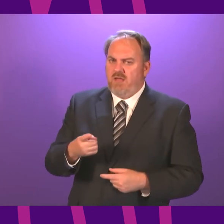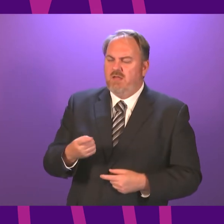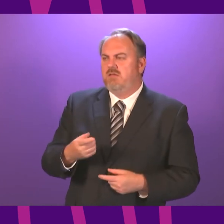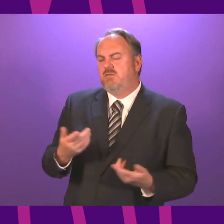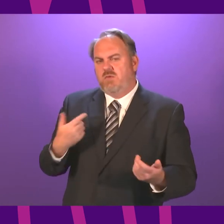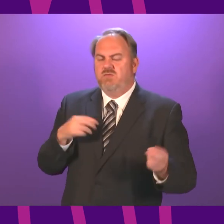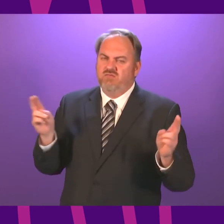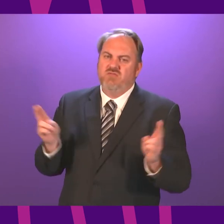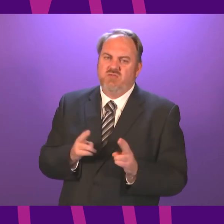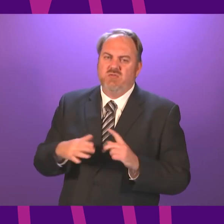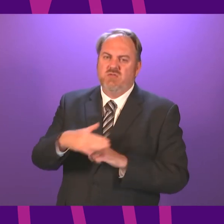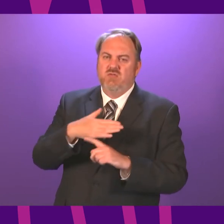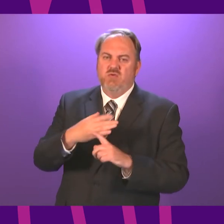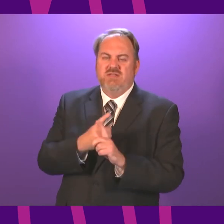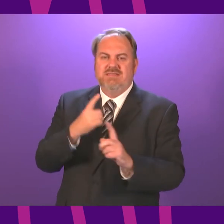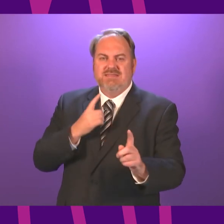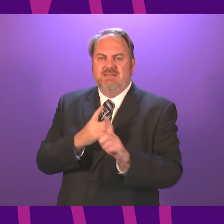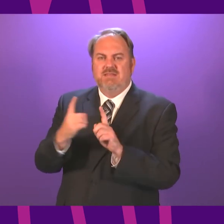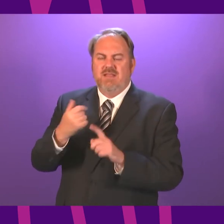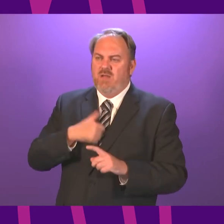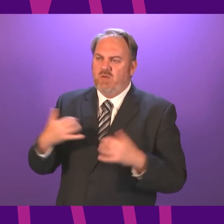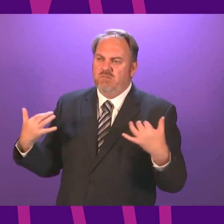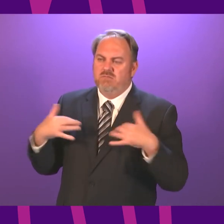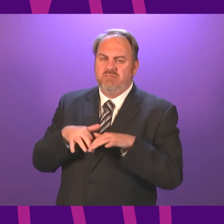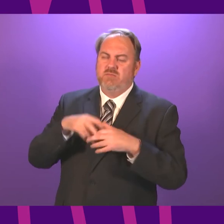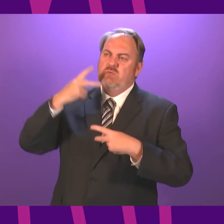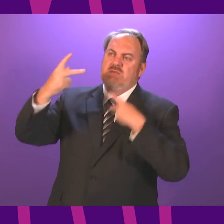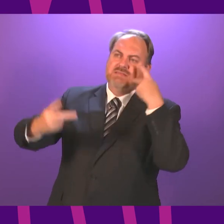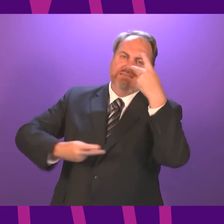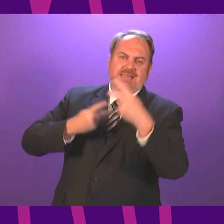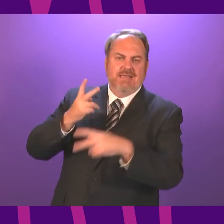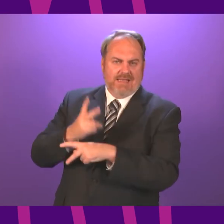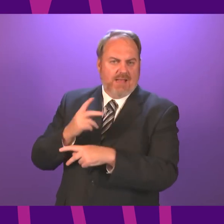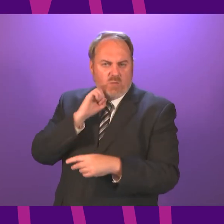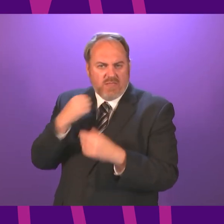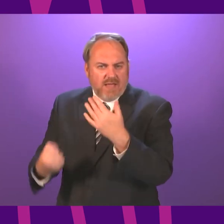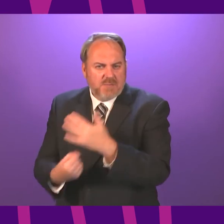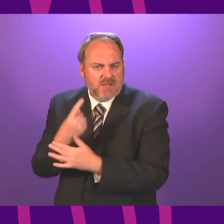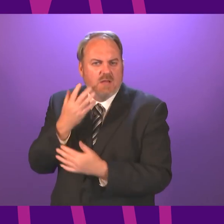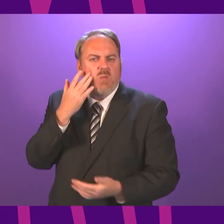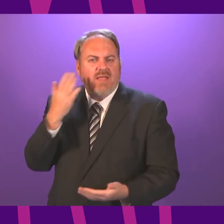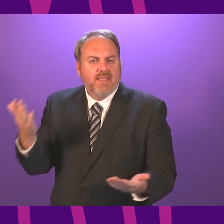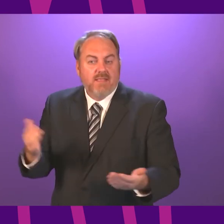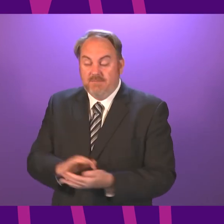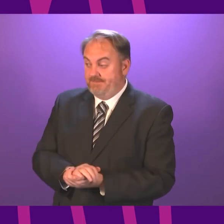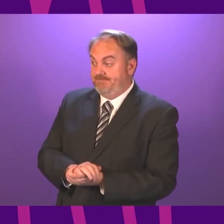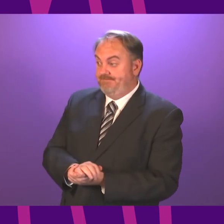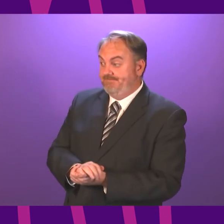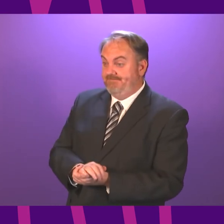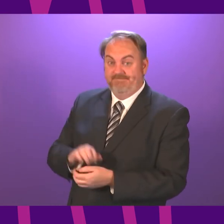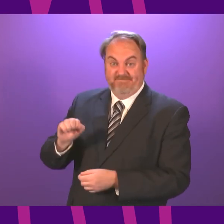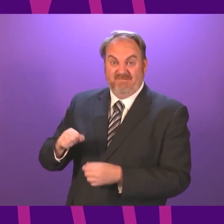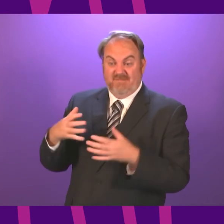social distancing and be able to sing again. Can she clarify when that will happen? First Minister. Well, singing, particularly